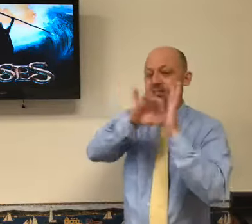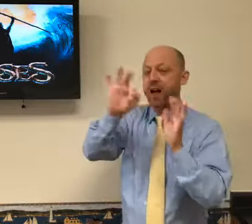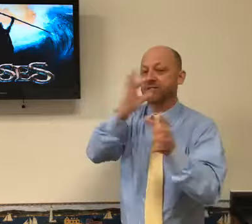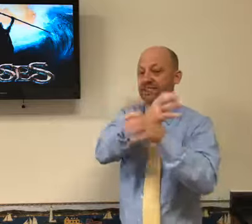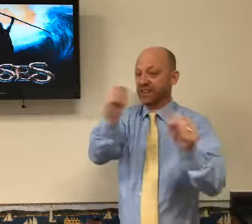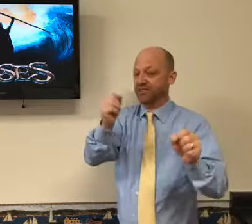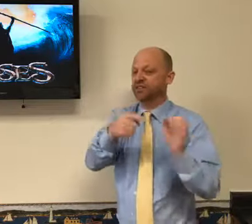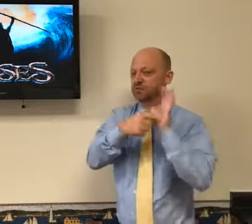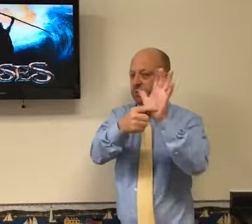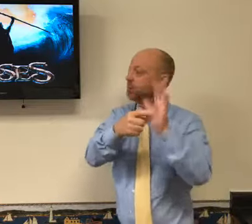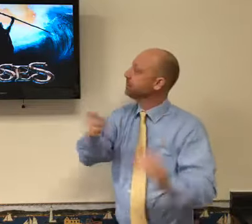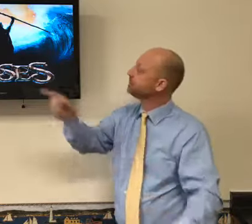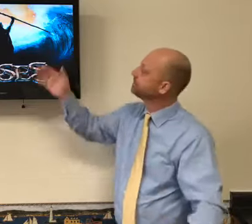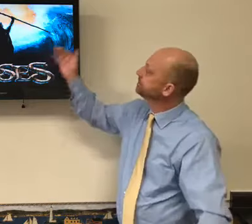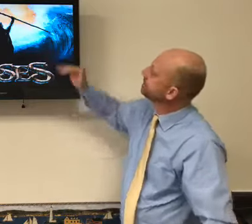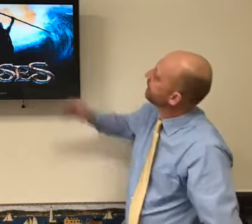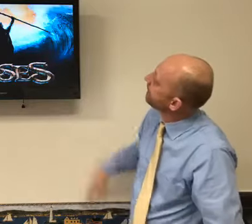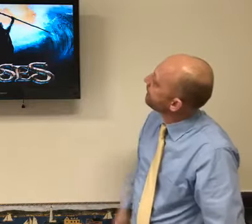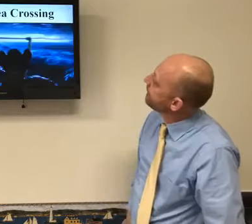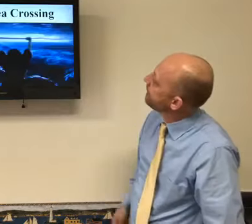picture, you see it. It's also a picture of salvation.